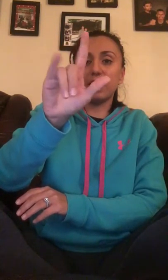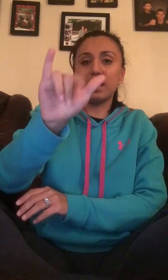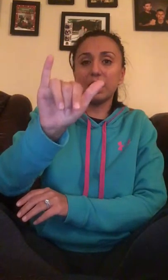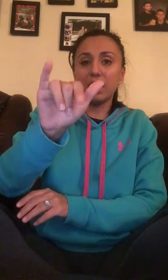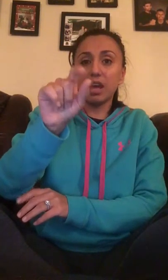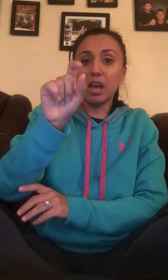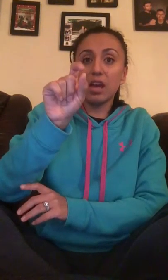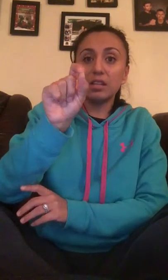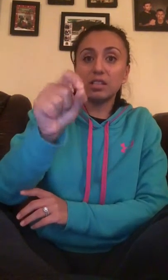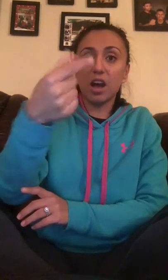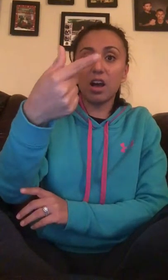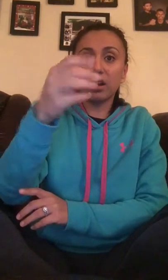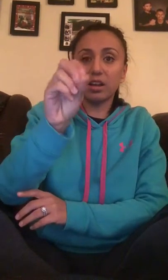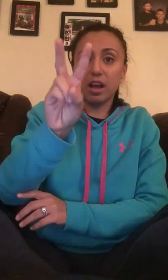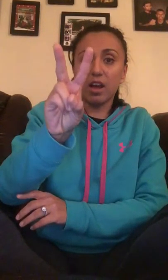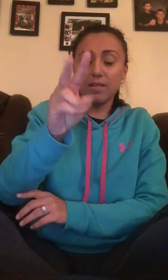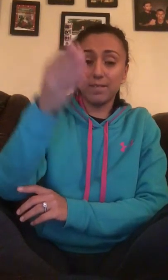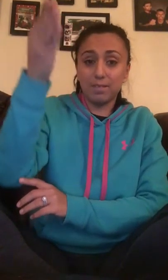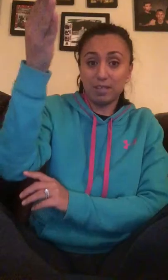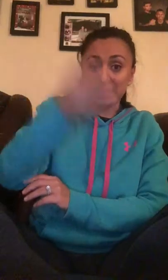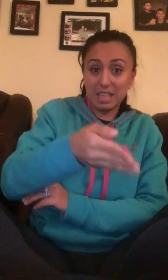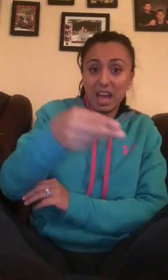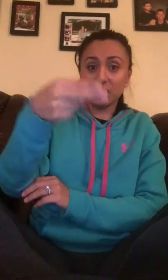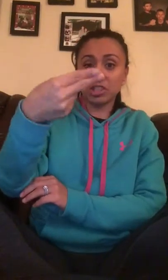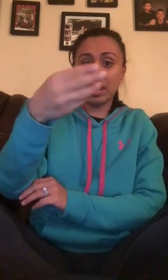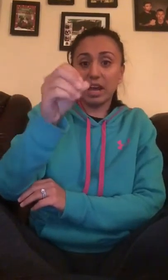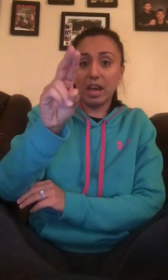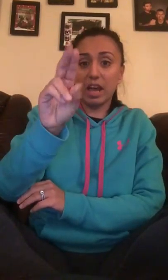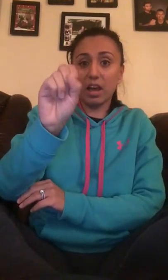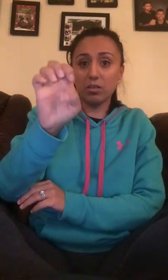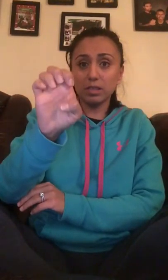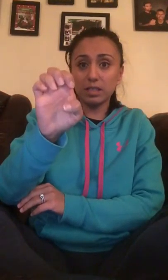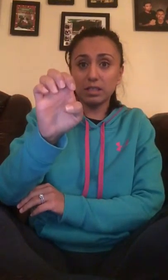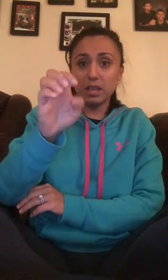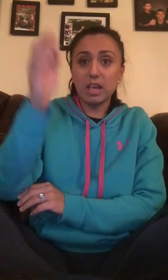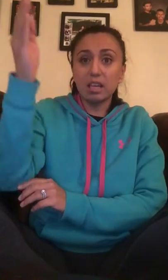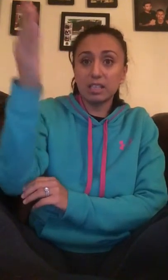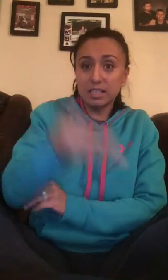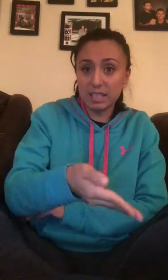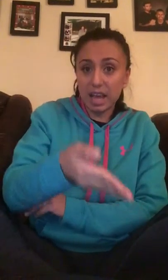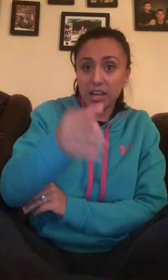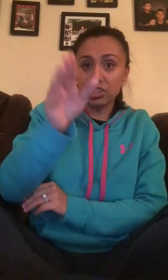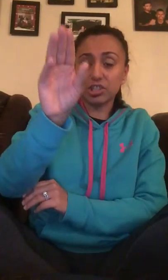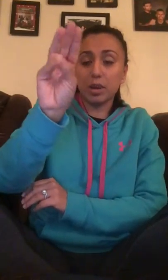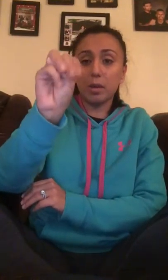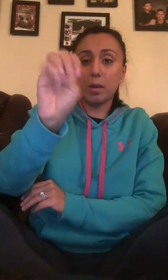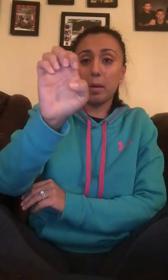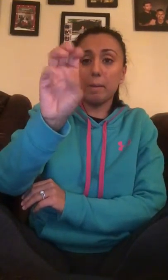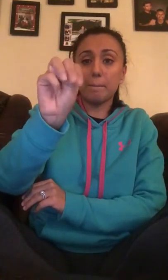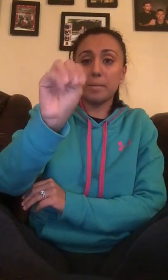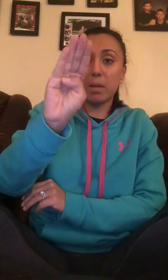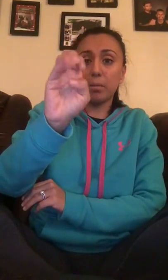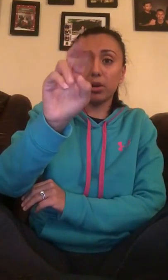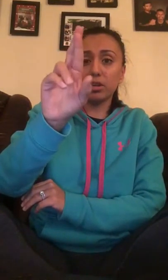dot gov slash house slash members